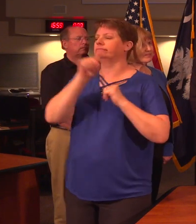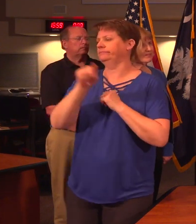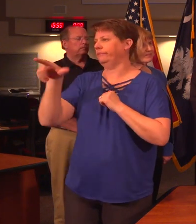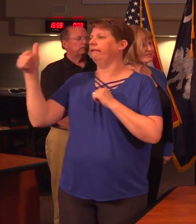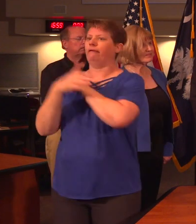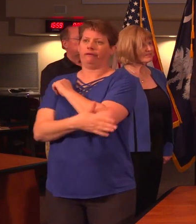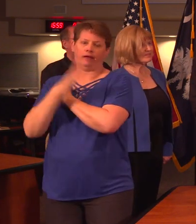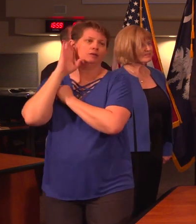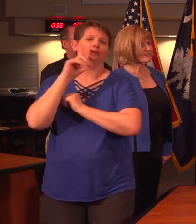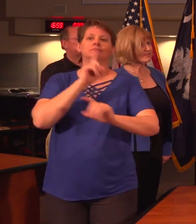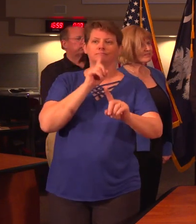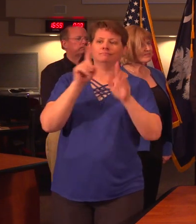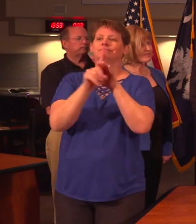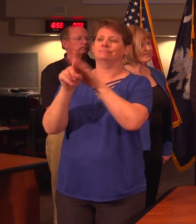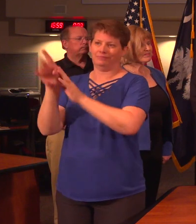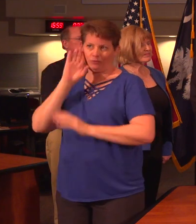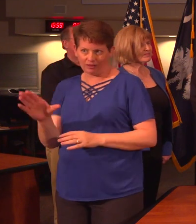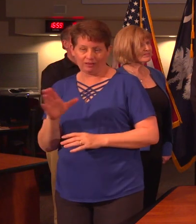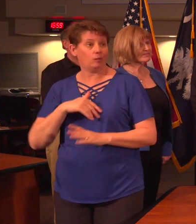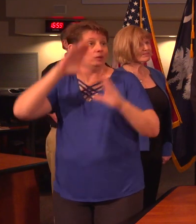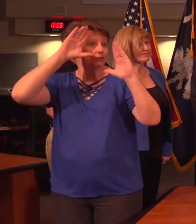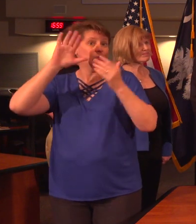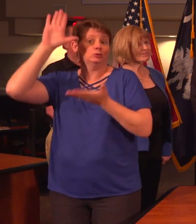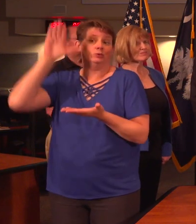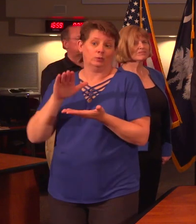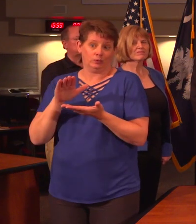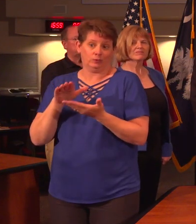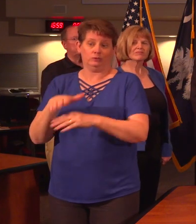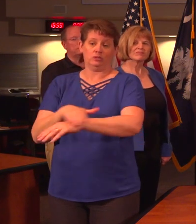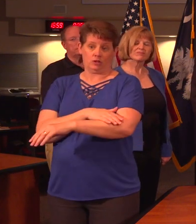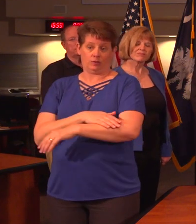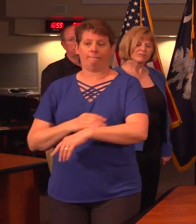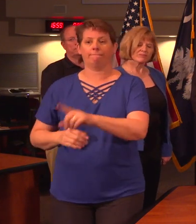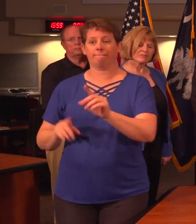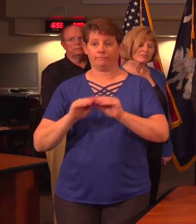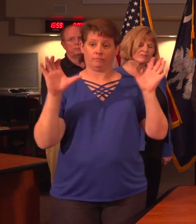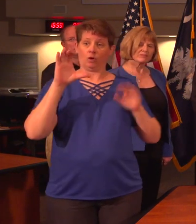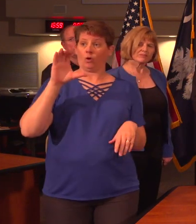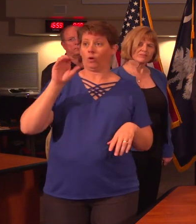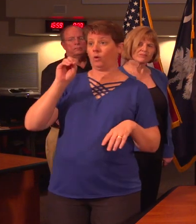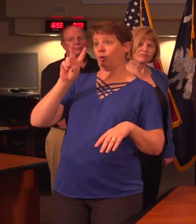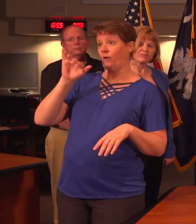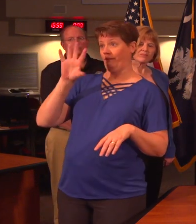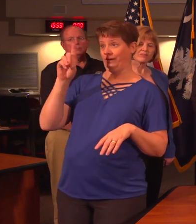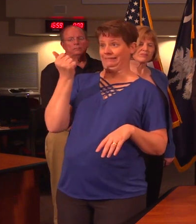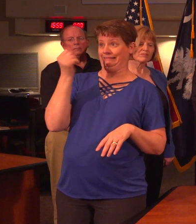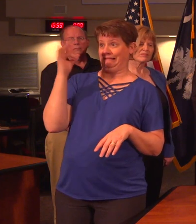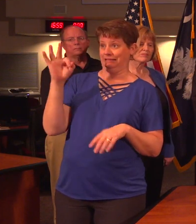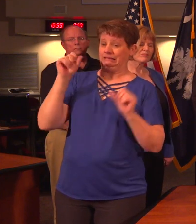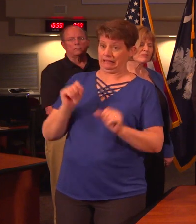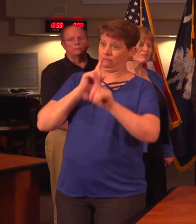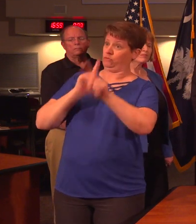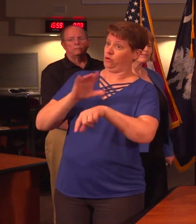and we hope to be able to slow the spread. And to be clear since COVID-19 is reportable on death certificates